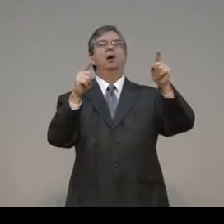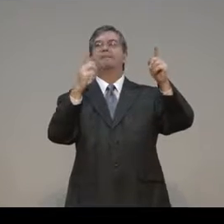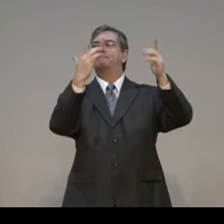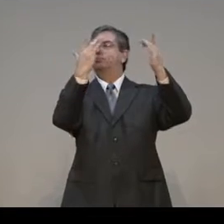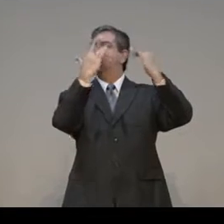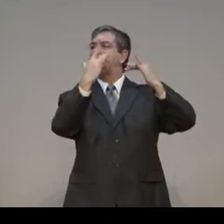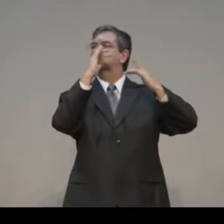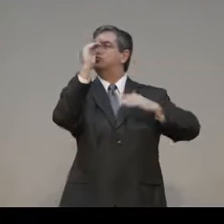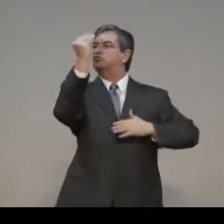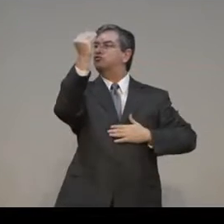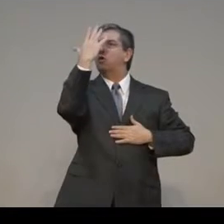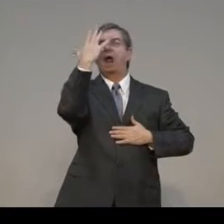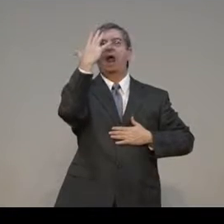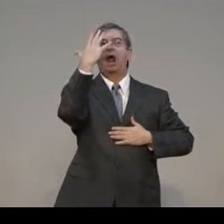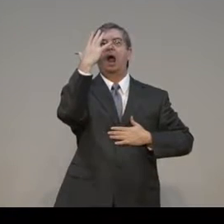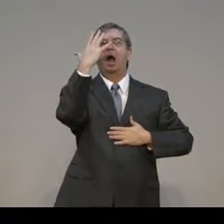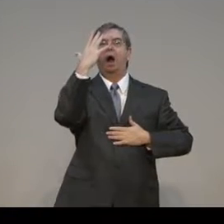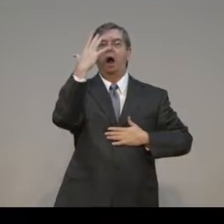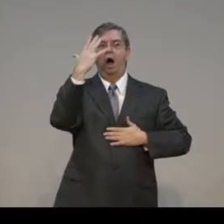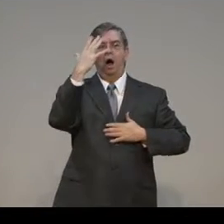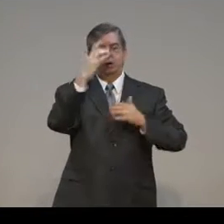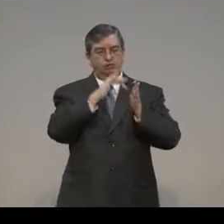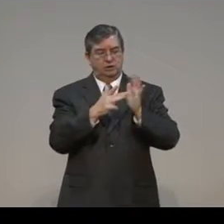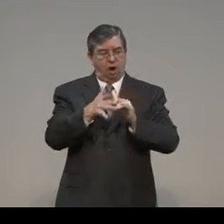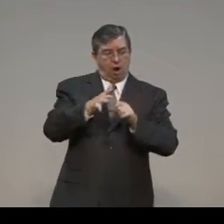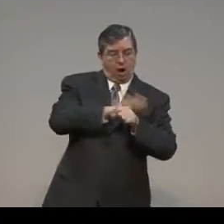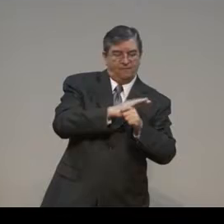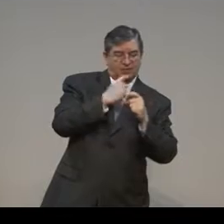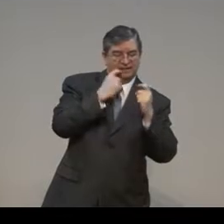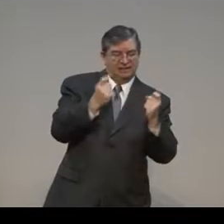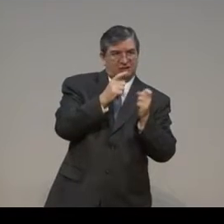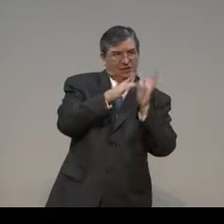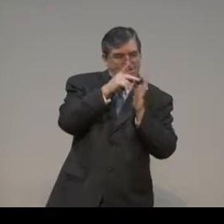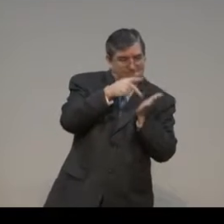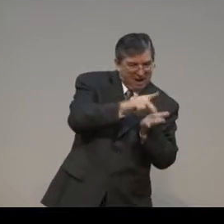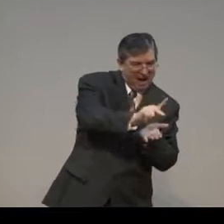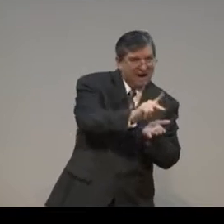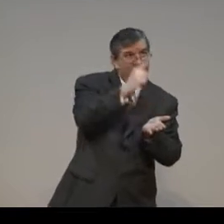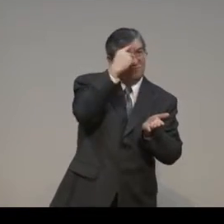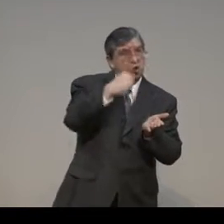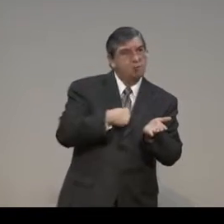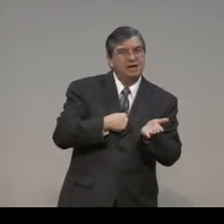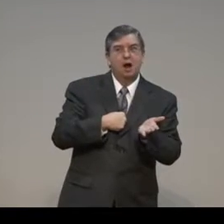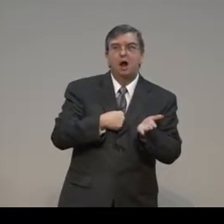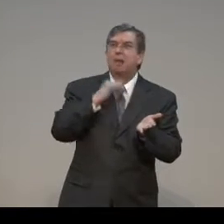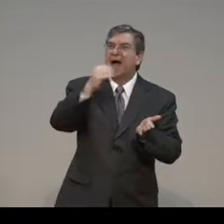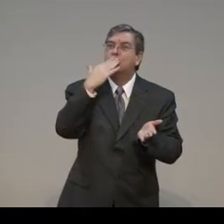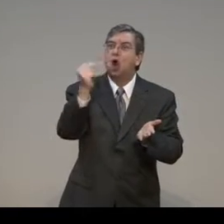I'm so enamored in sin, I should go to hell. But Jesus Christ paid the